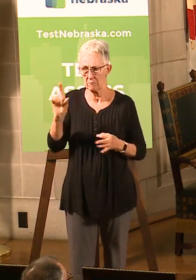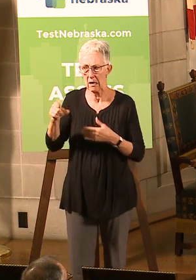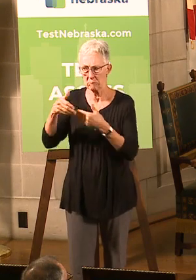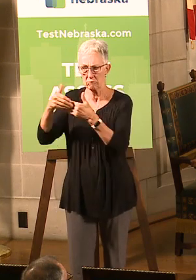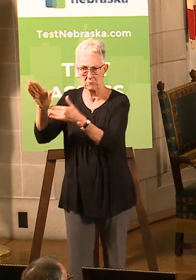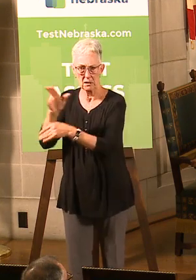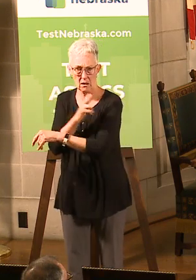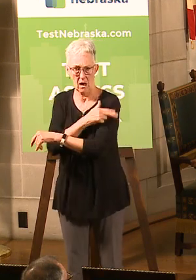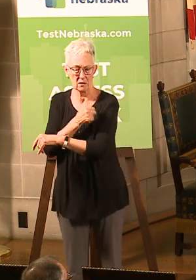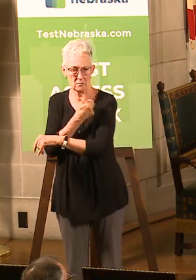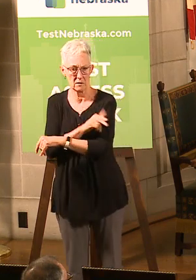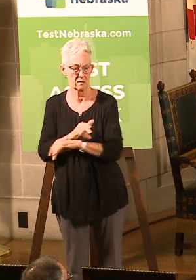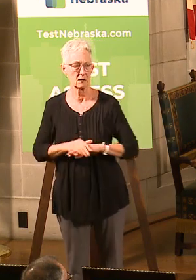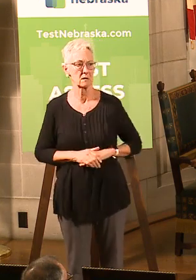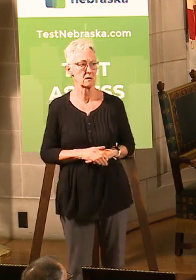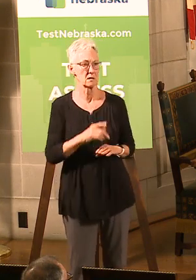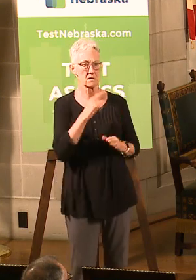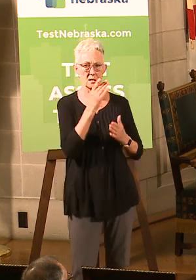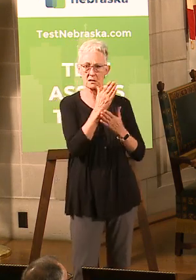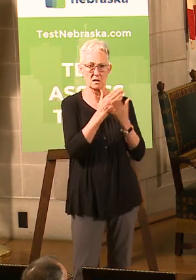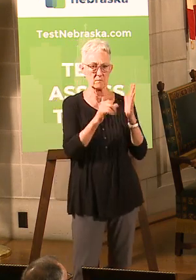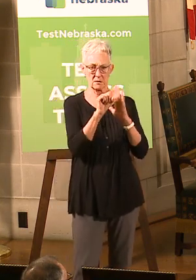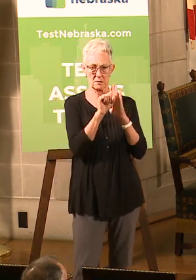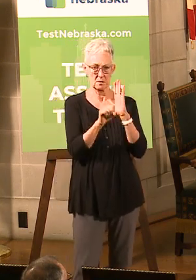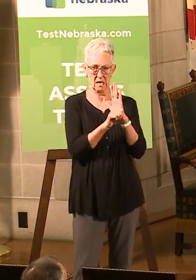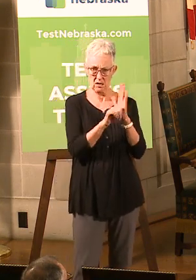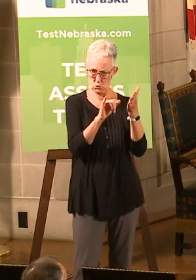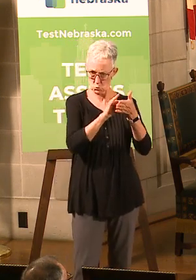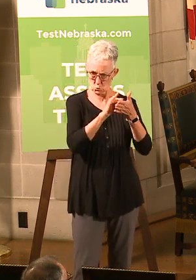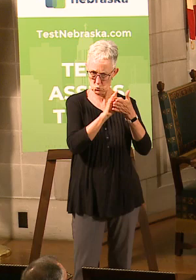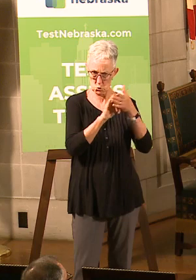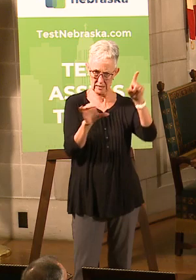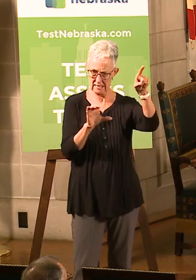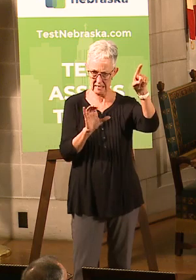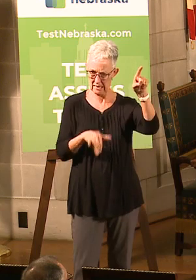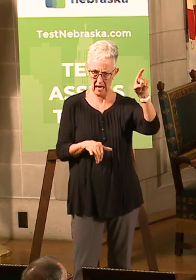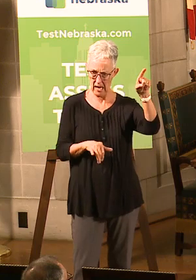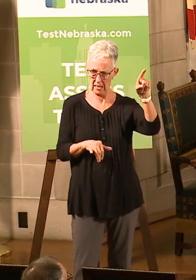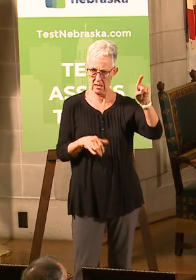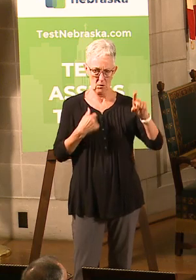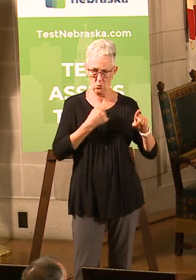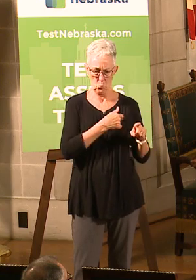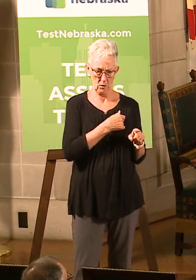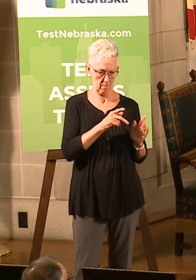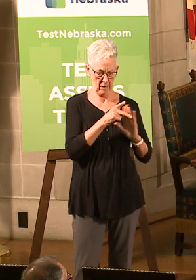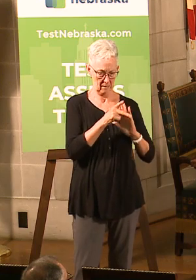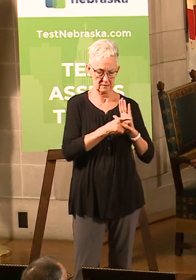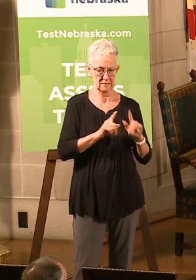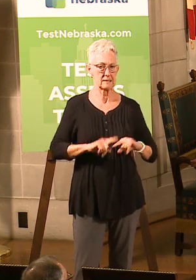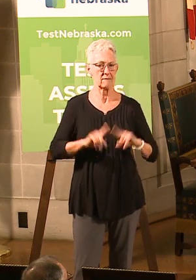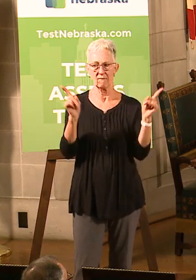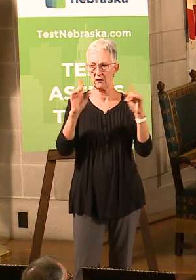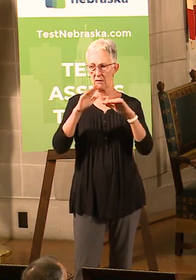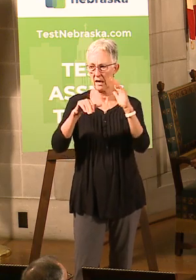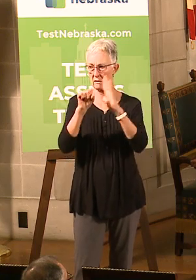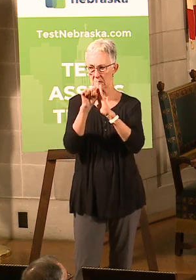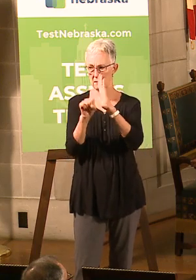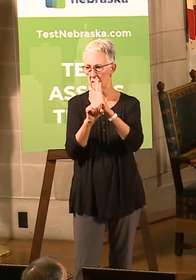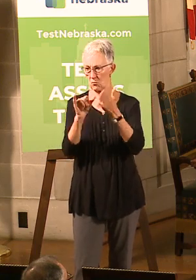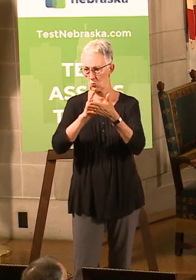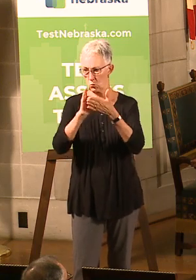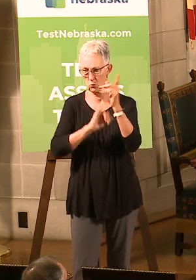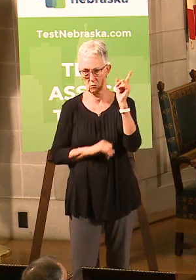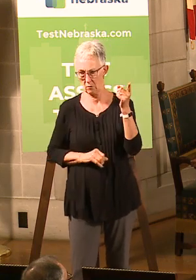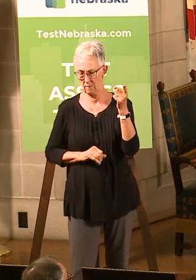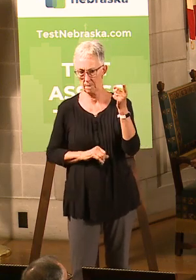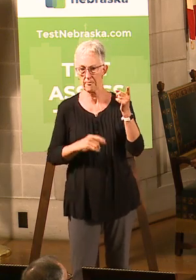policies as states like New York, and that's just simply not accurate. Nebraska does not have the same policies as New York. You know, for example, believe New York